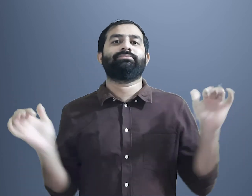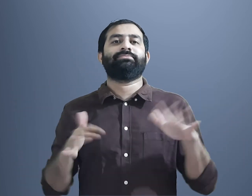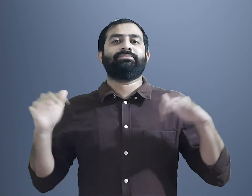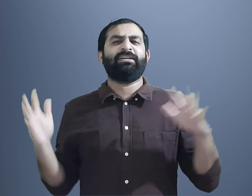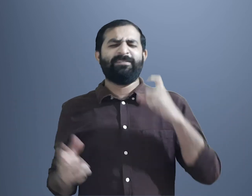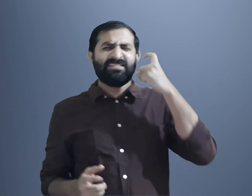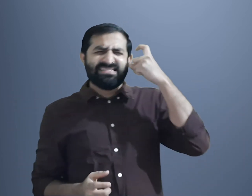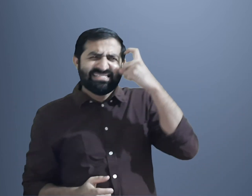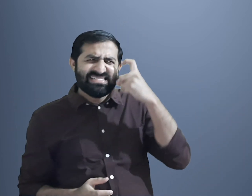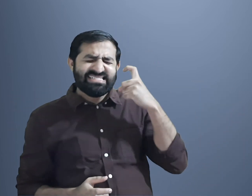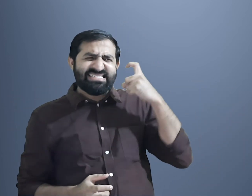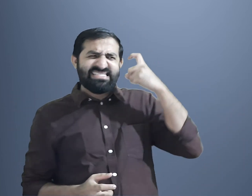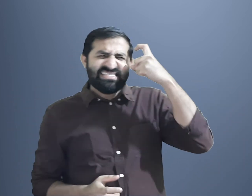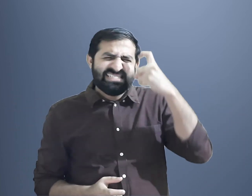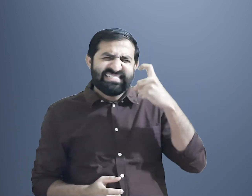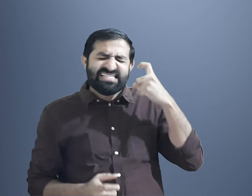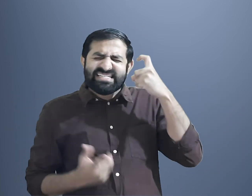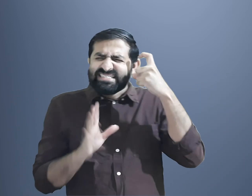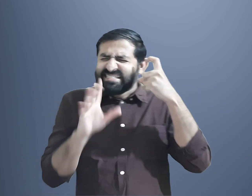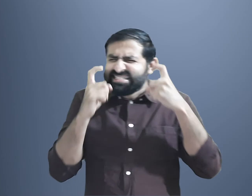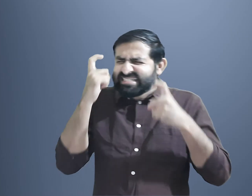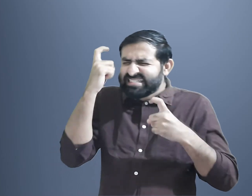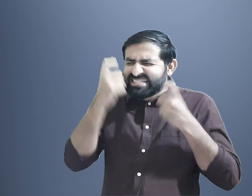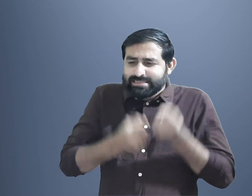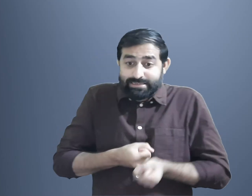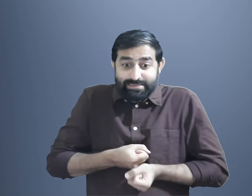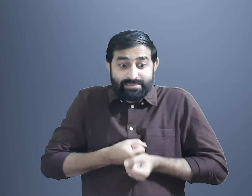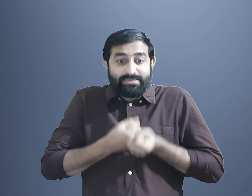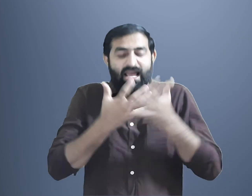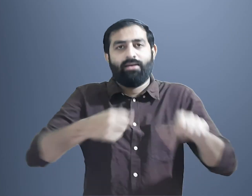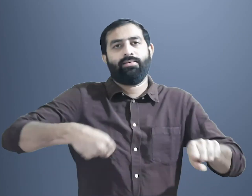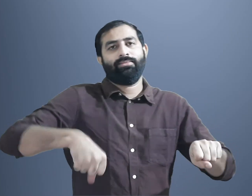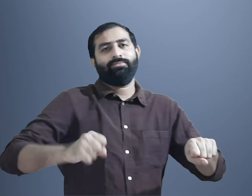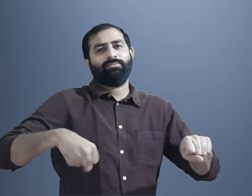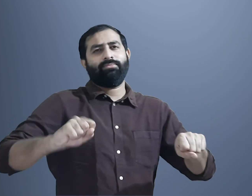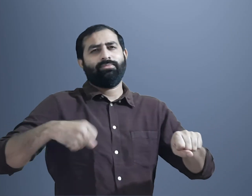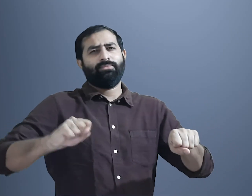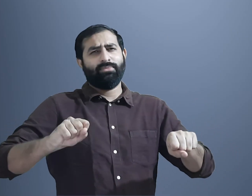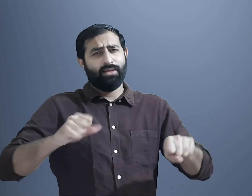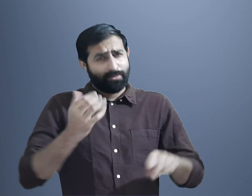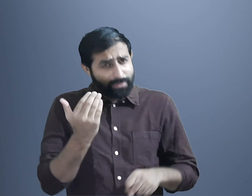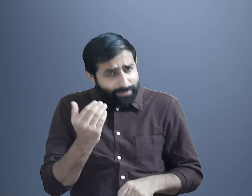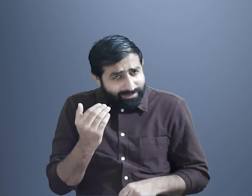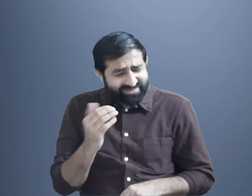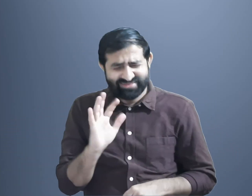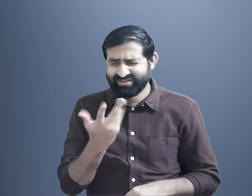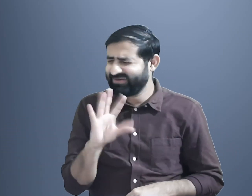or give too much thought to say motorcycle? Not at